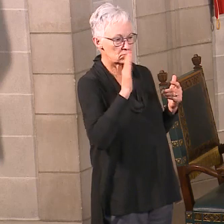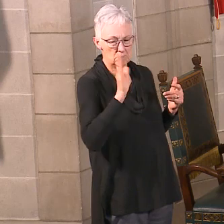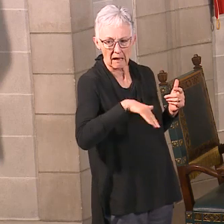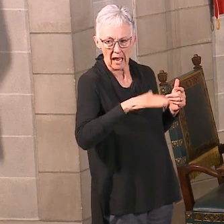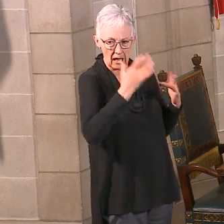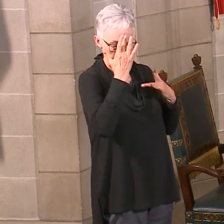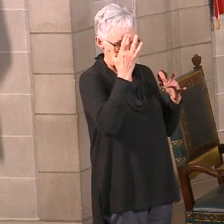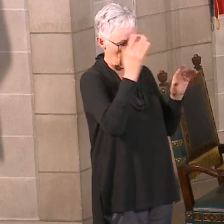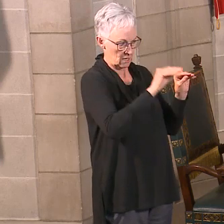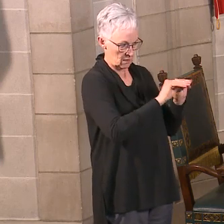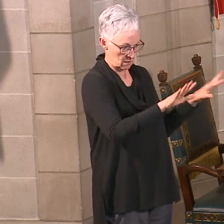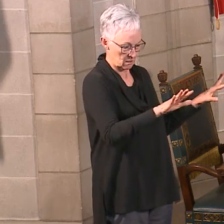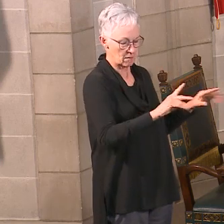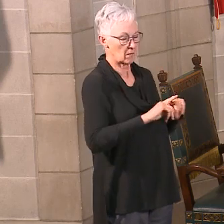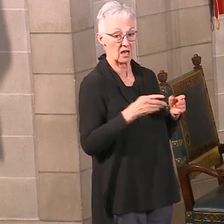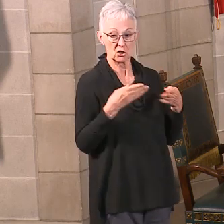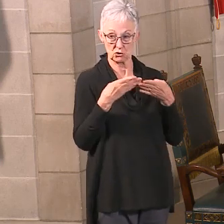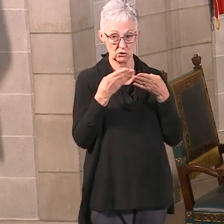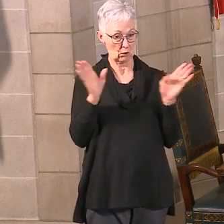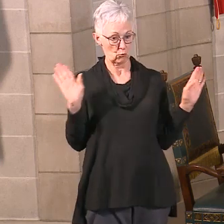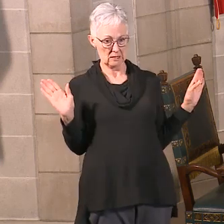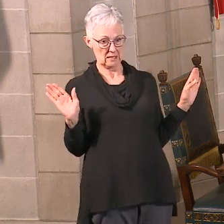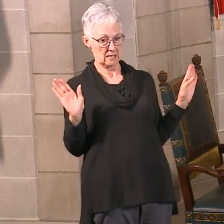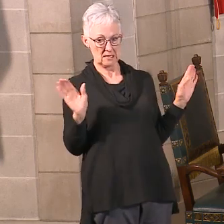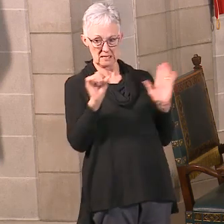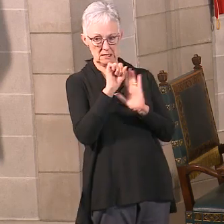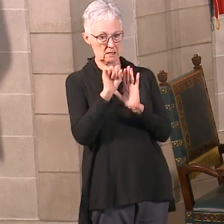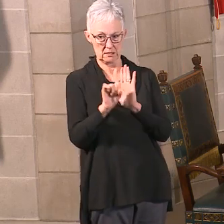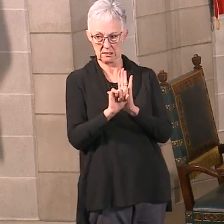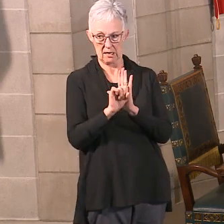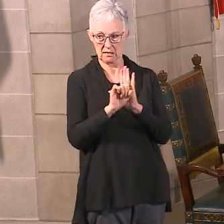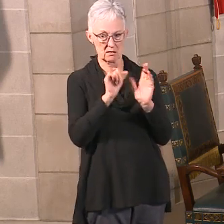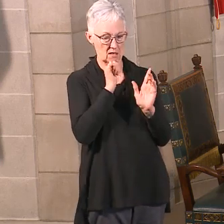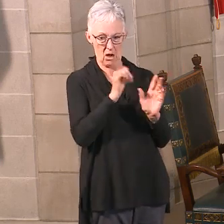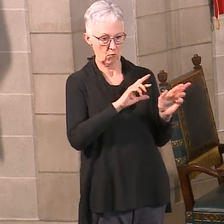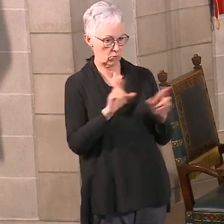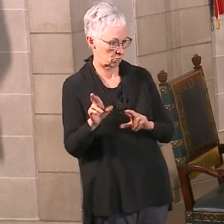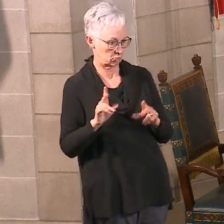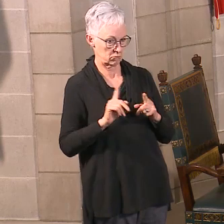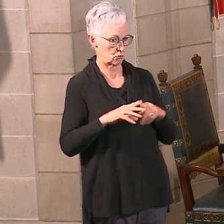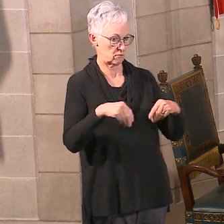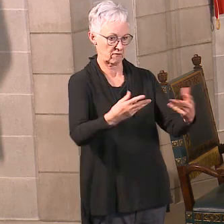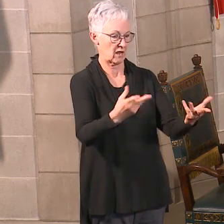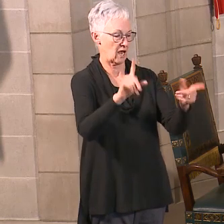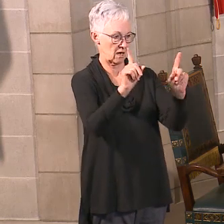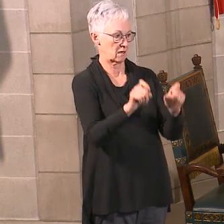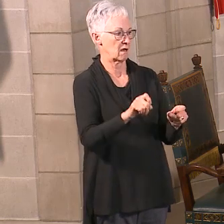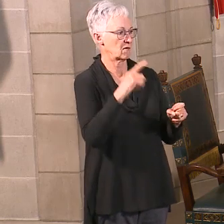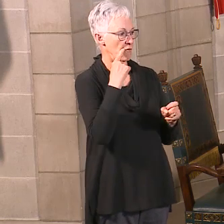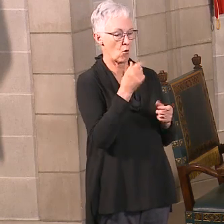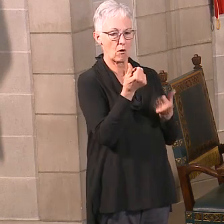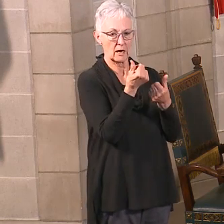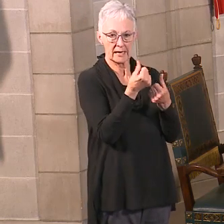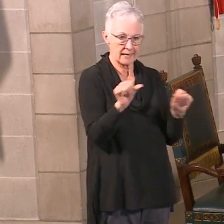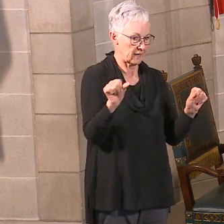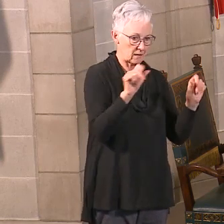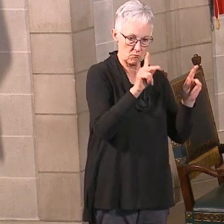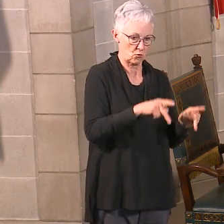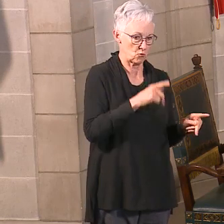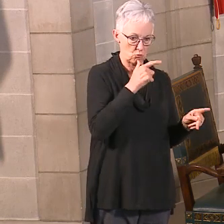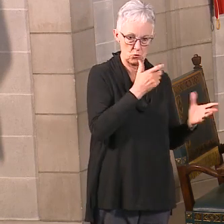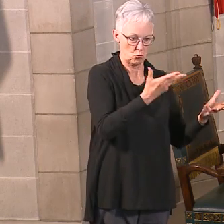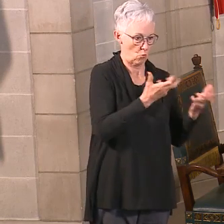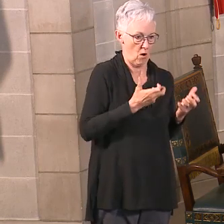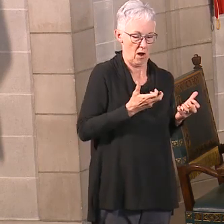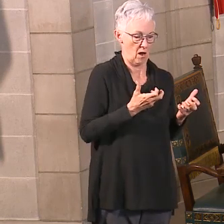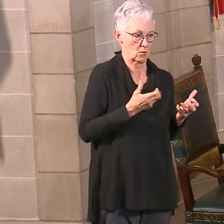David Earl's question, we are not there from the state standpoint to be able to provide anybody a test. We are working to expand testing, but right now